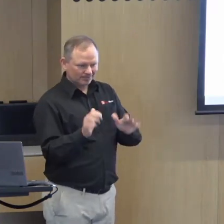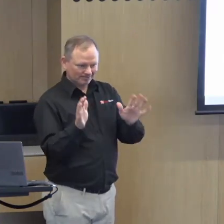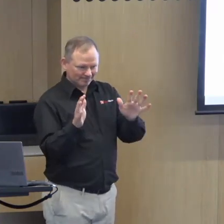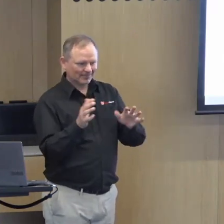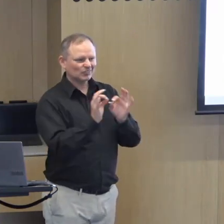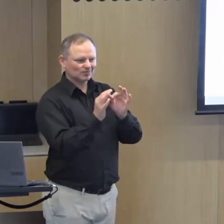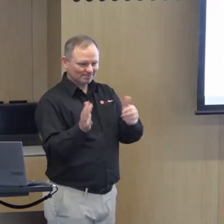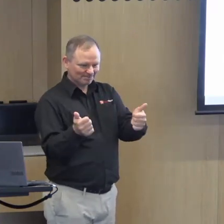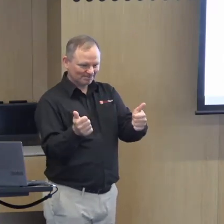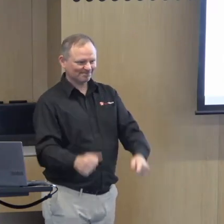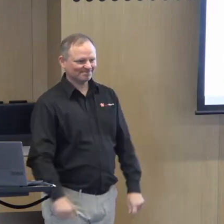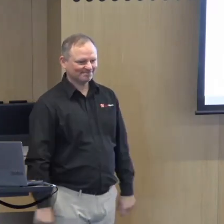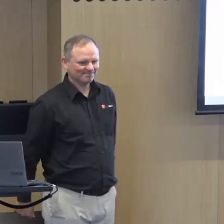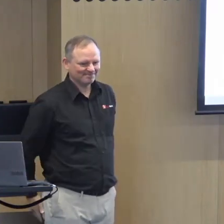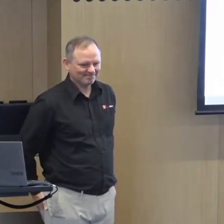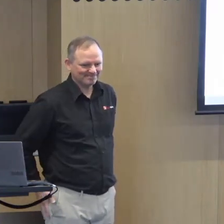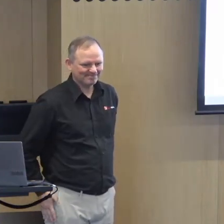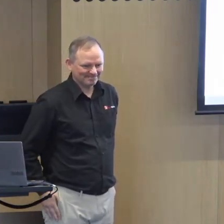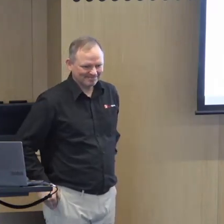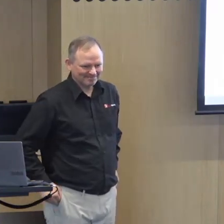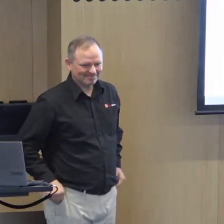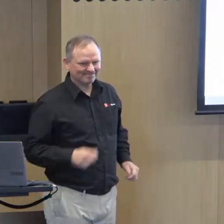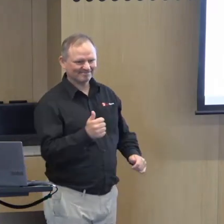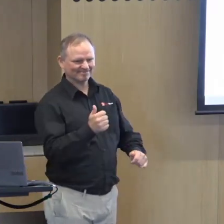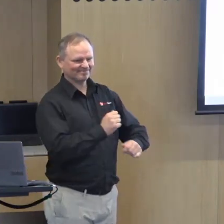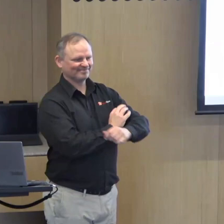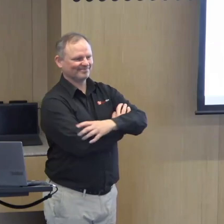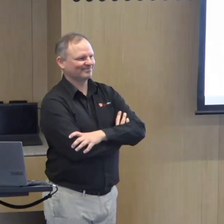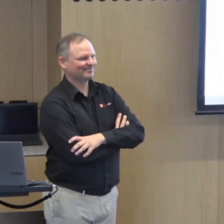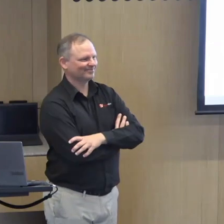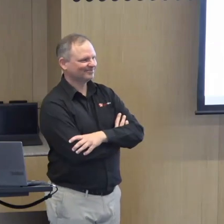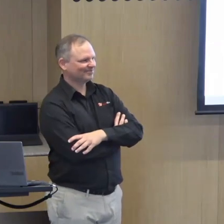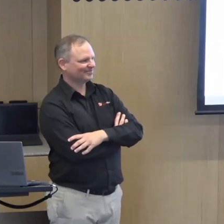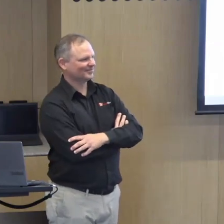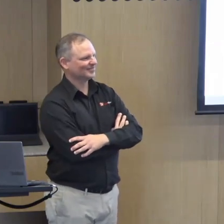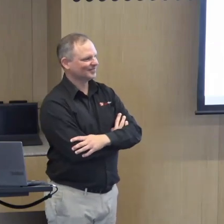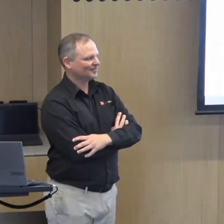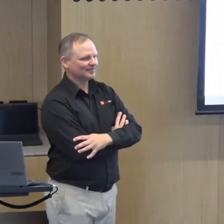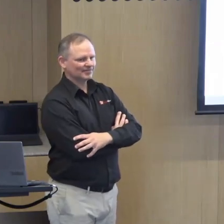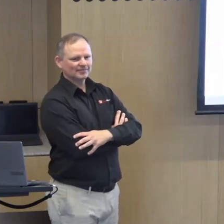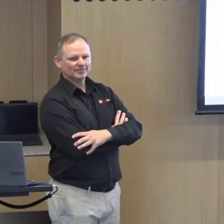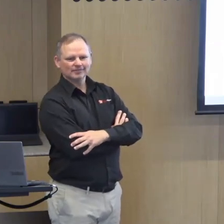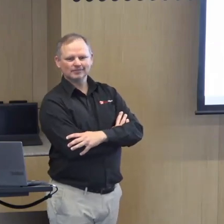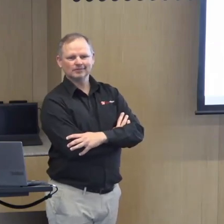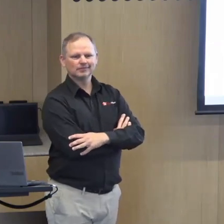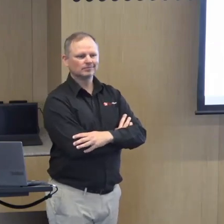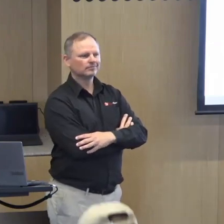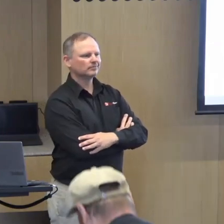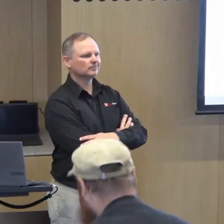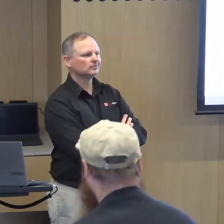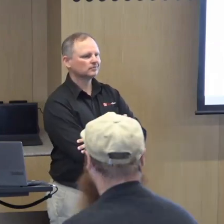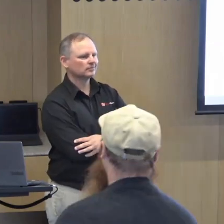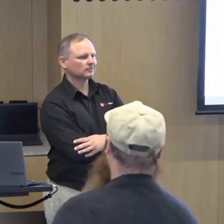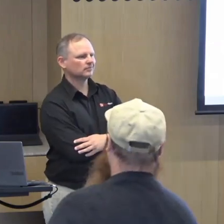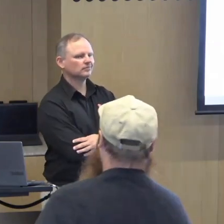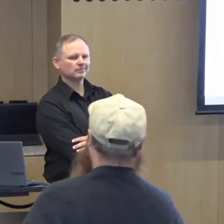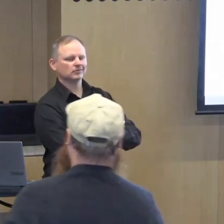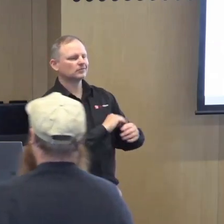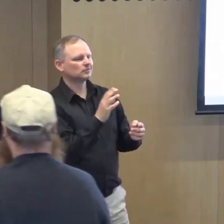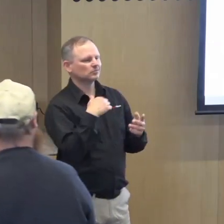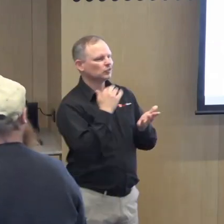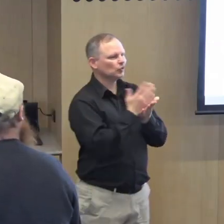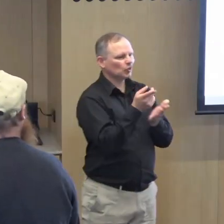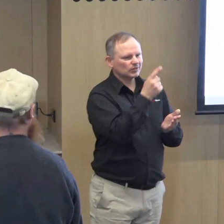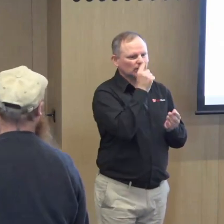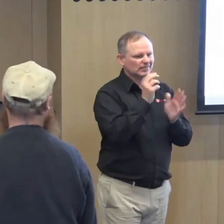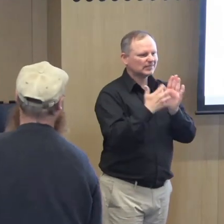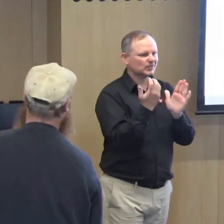here